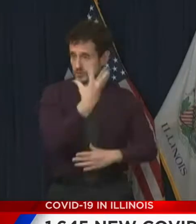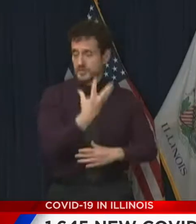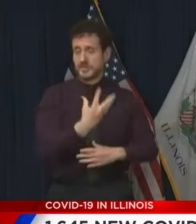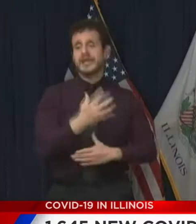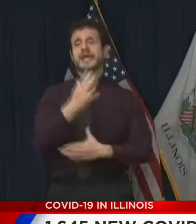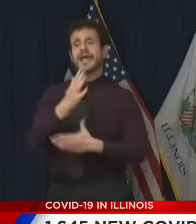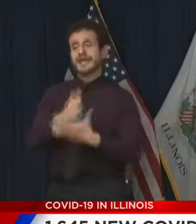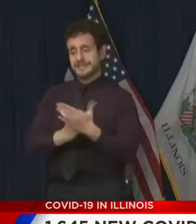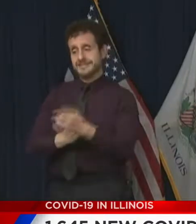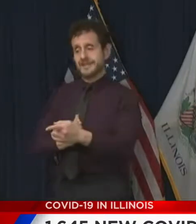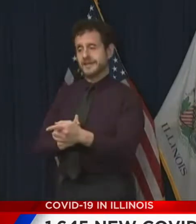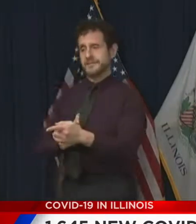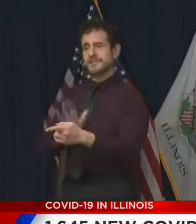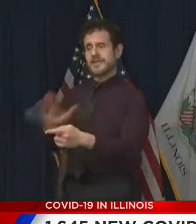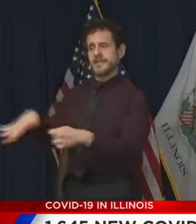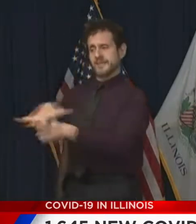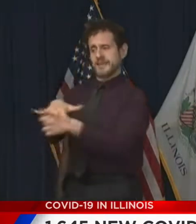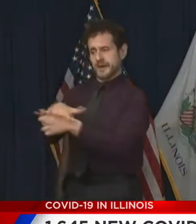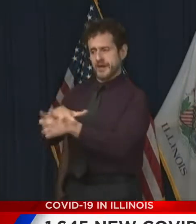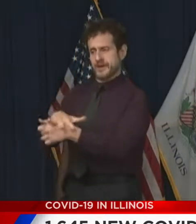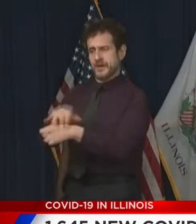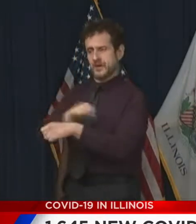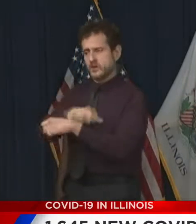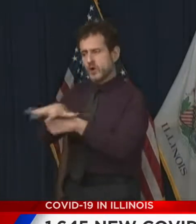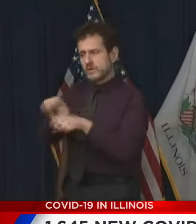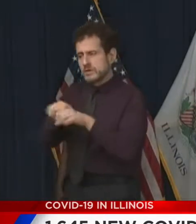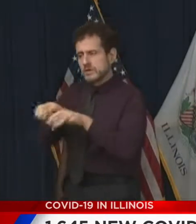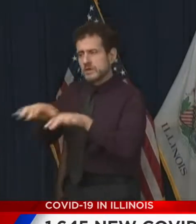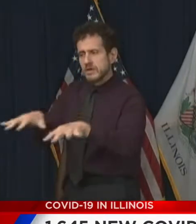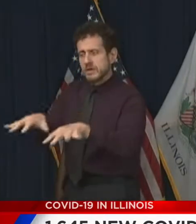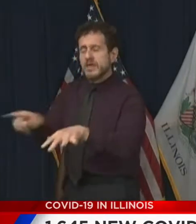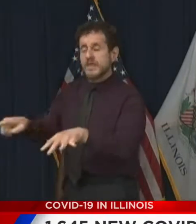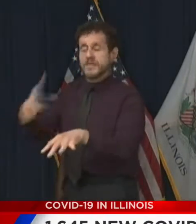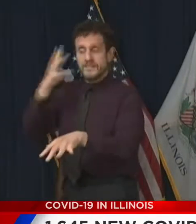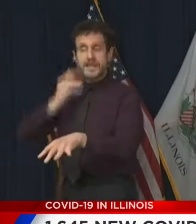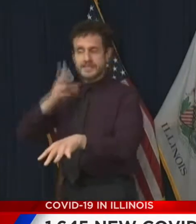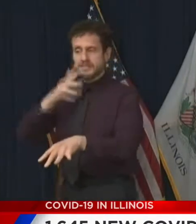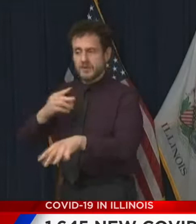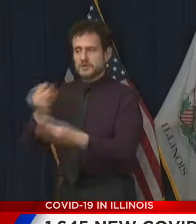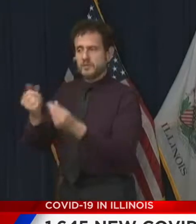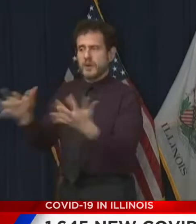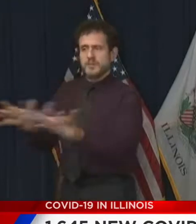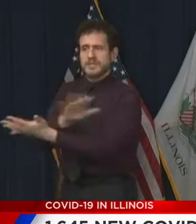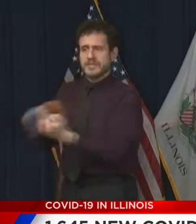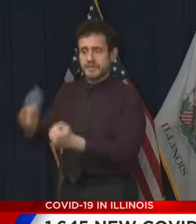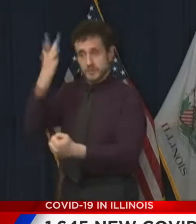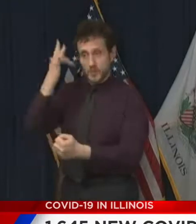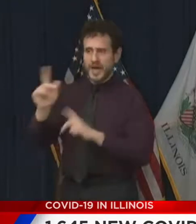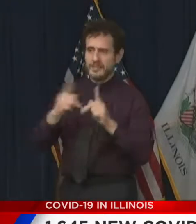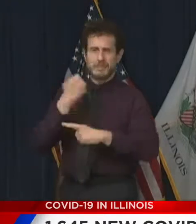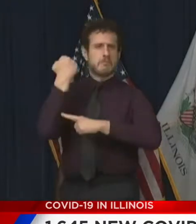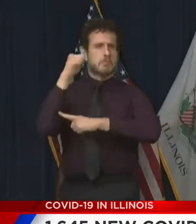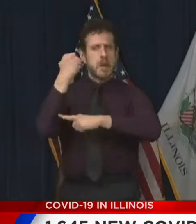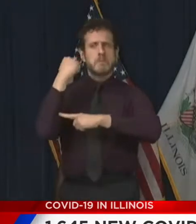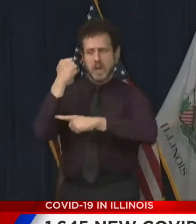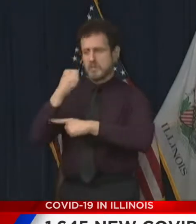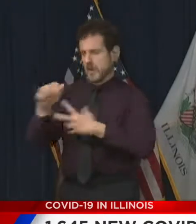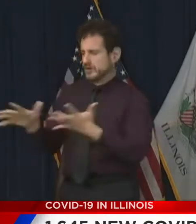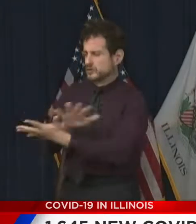-impacted areas that experience property damage amidst the looting and civil unrest in June.